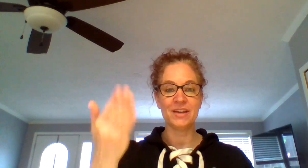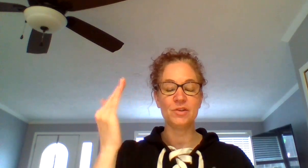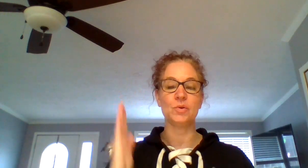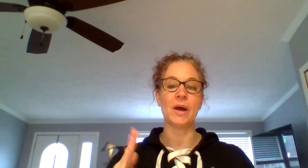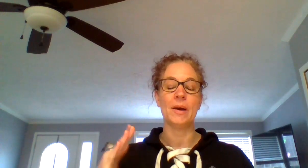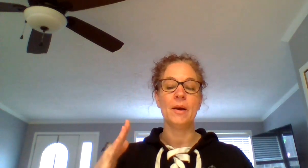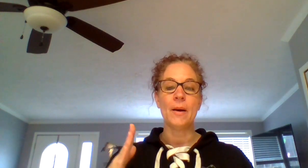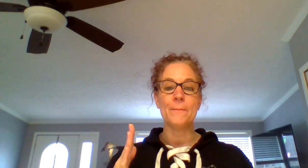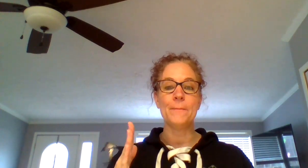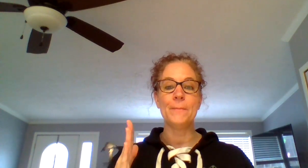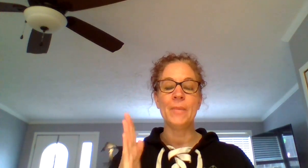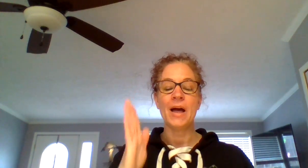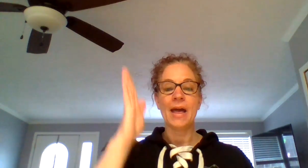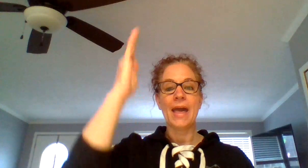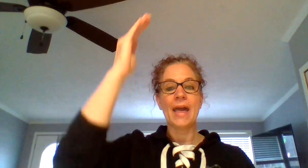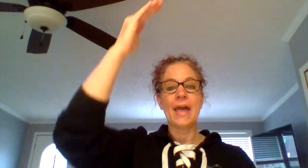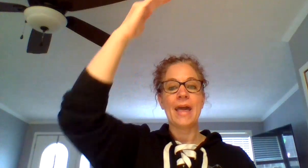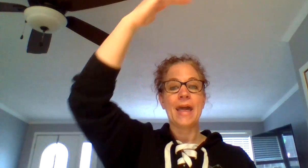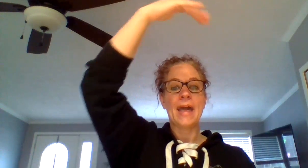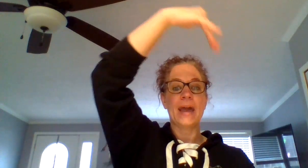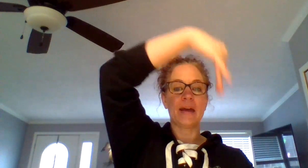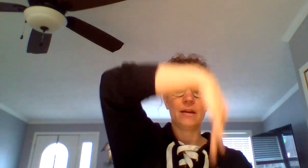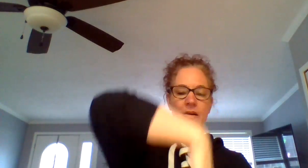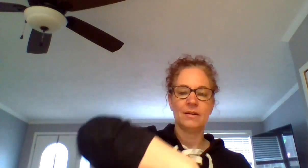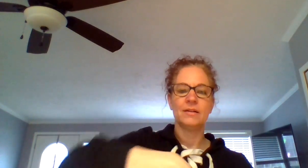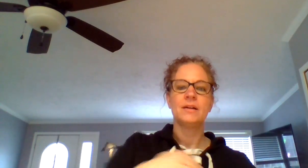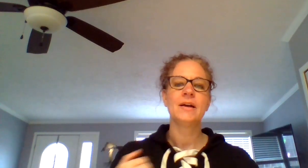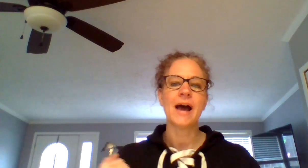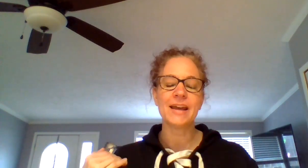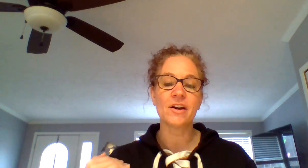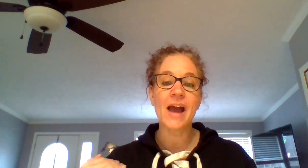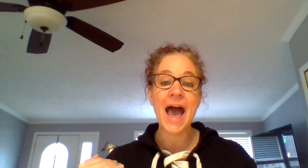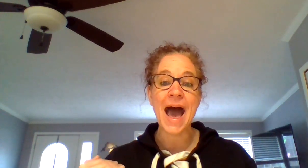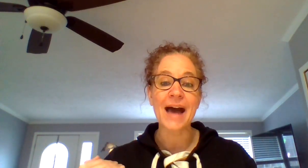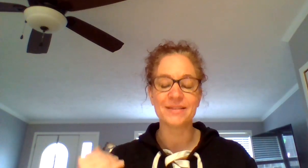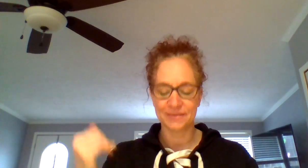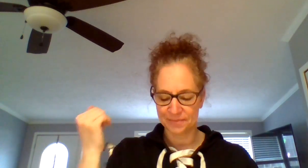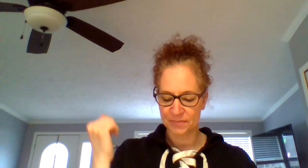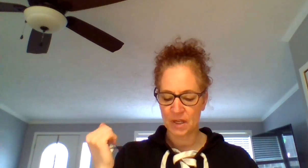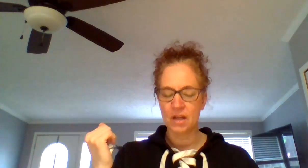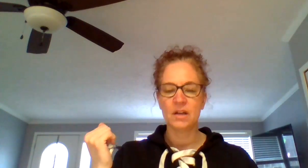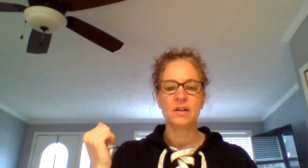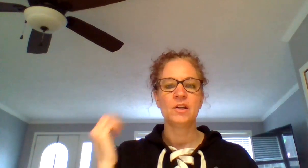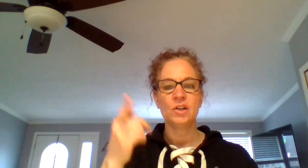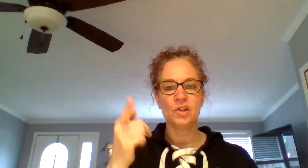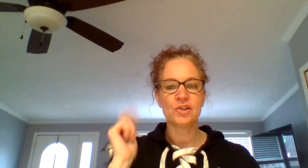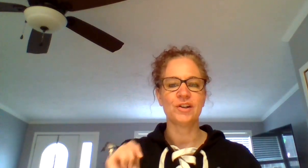then you do it. M, an. I hear ah. Your turn.